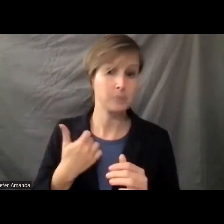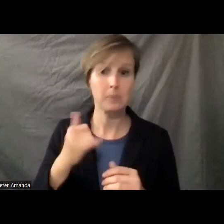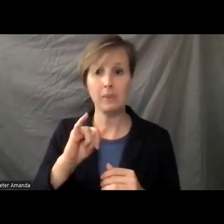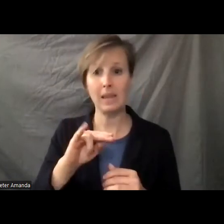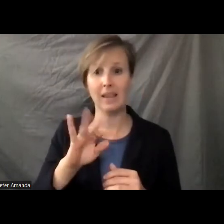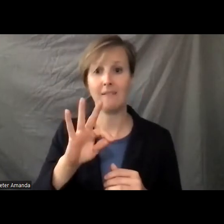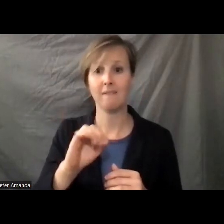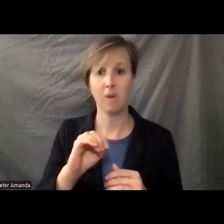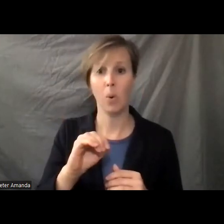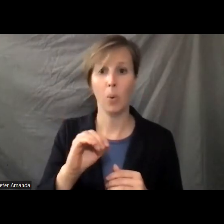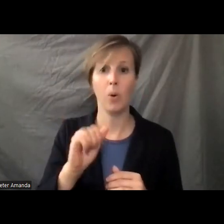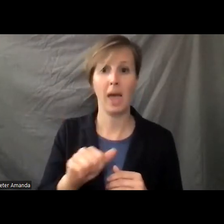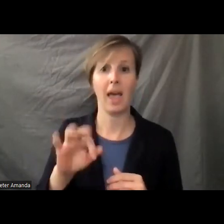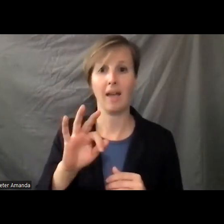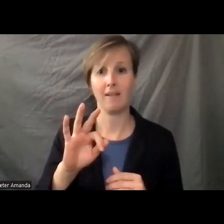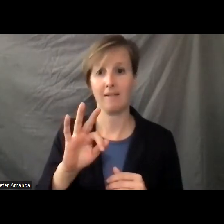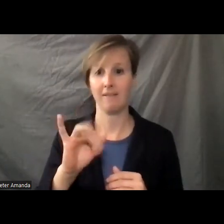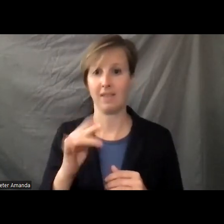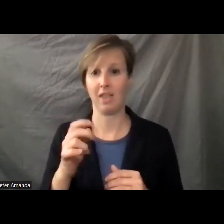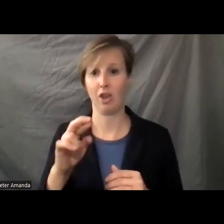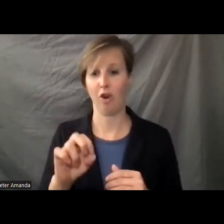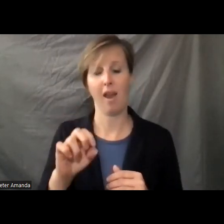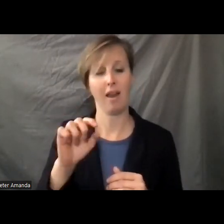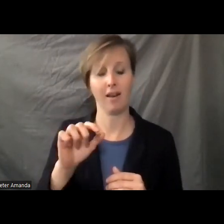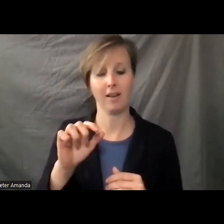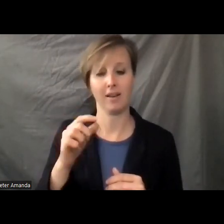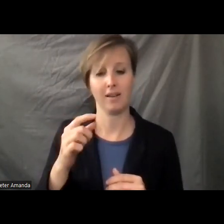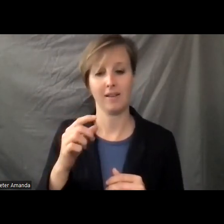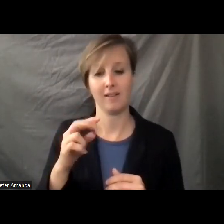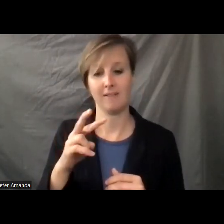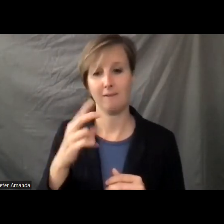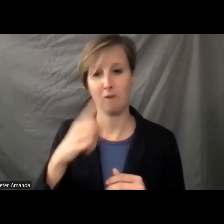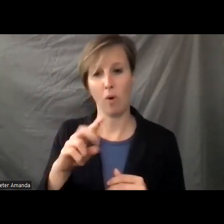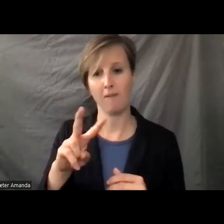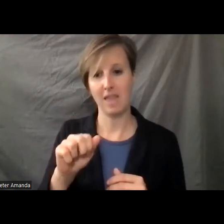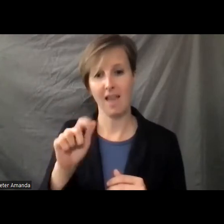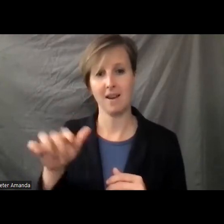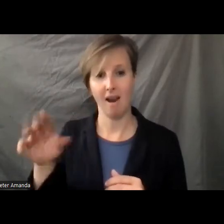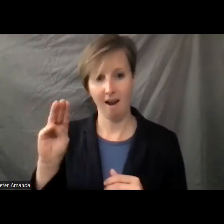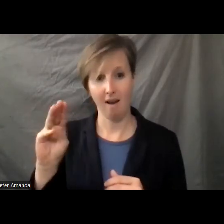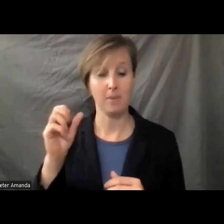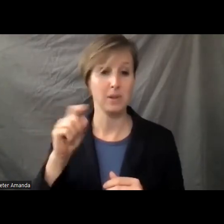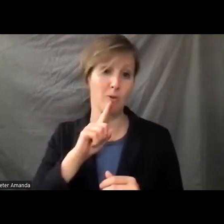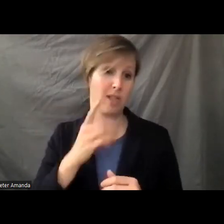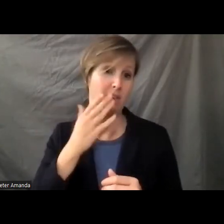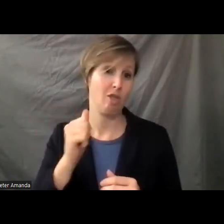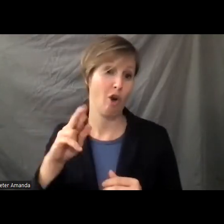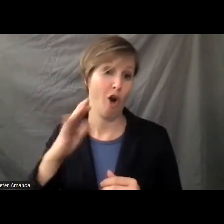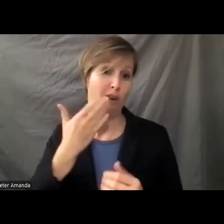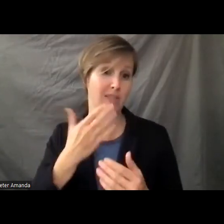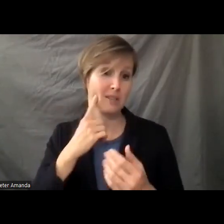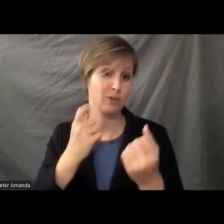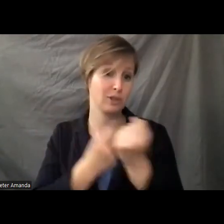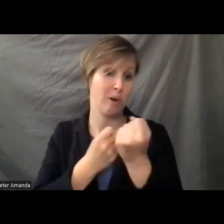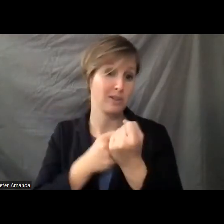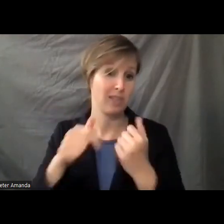figure8forva.com. Again, thank you for the art for sponsoring this, such a wonderful event. And for all the candidates who came